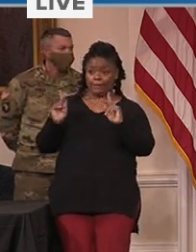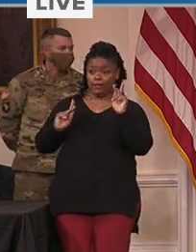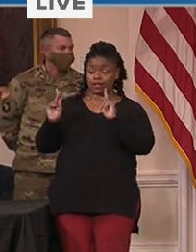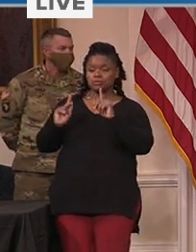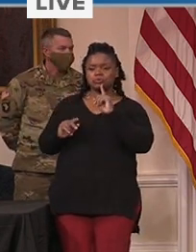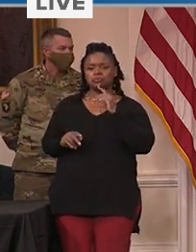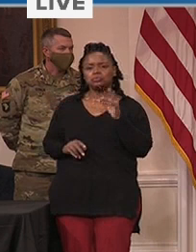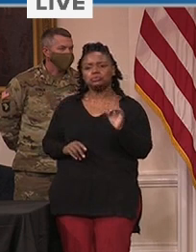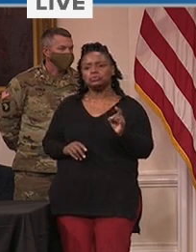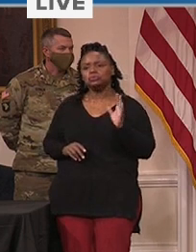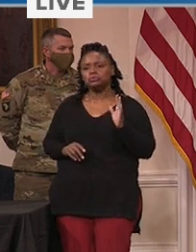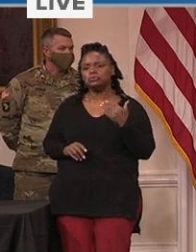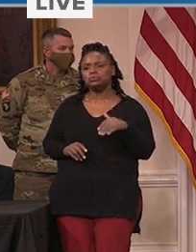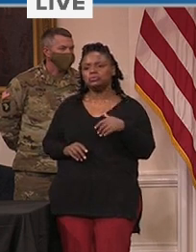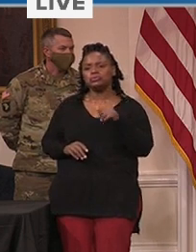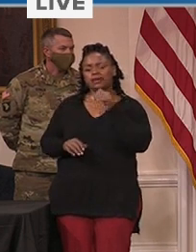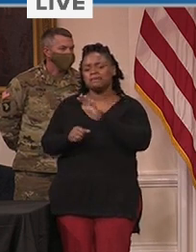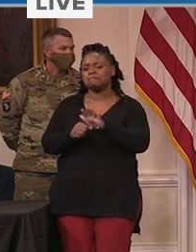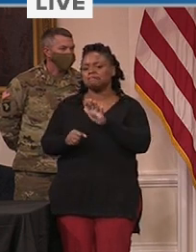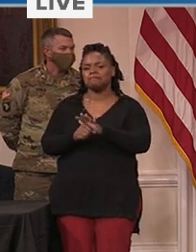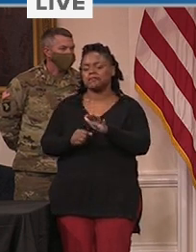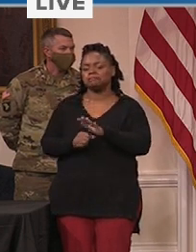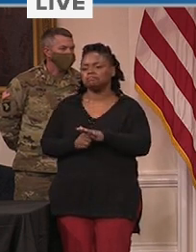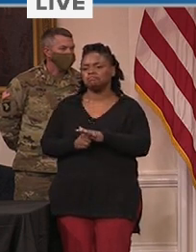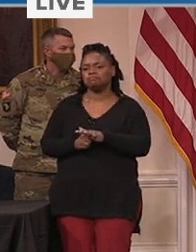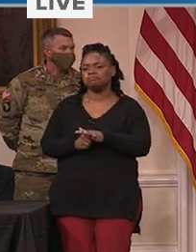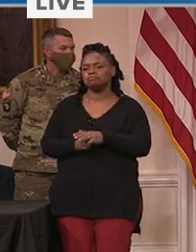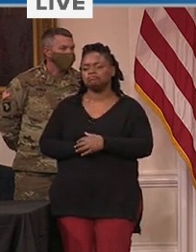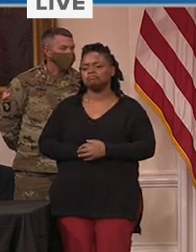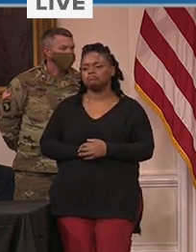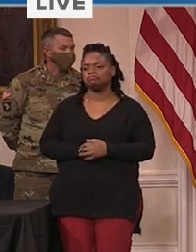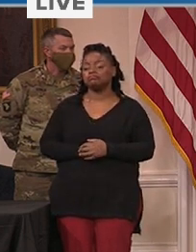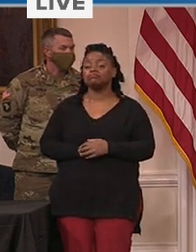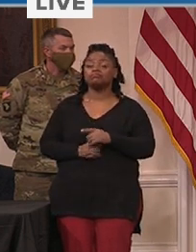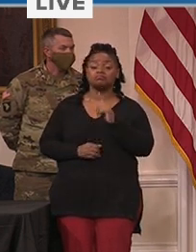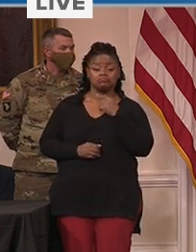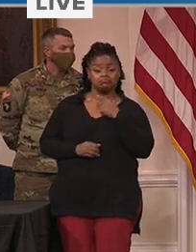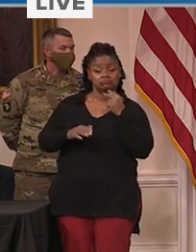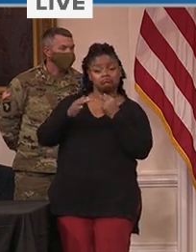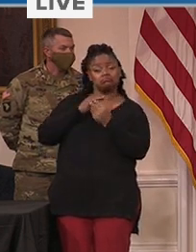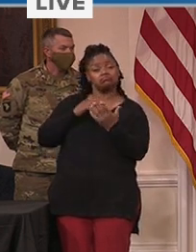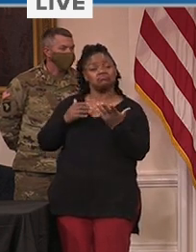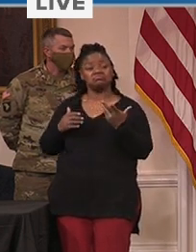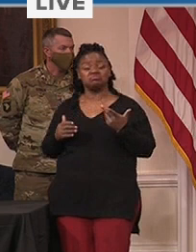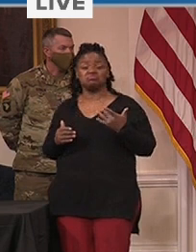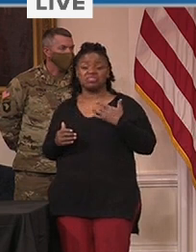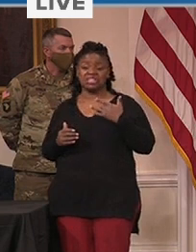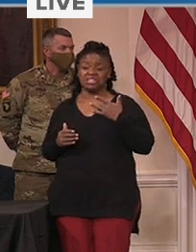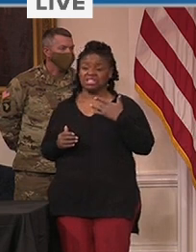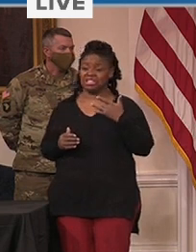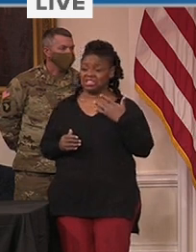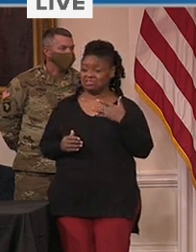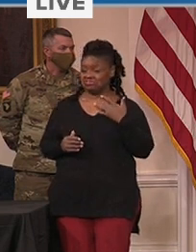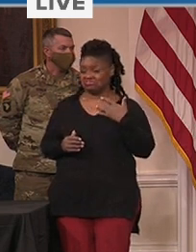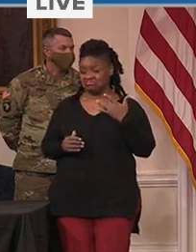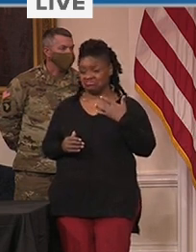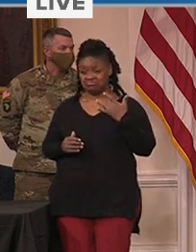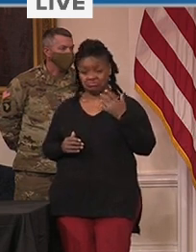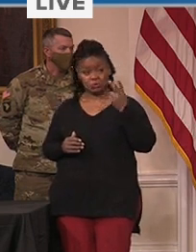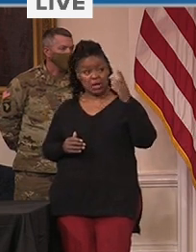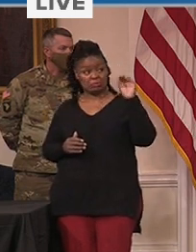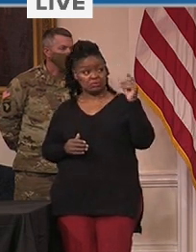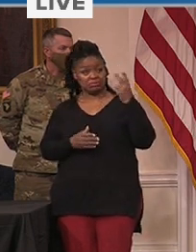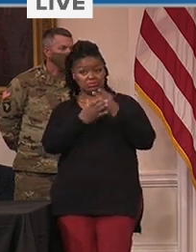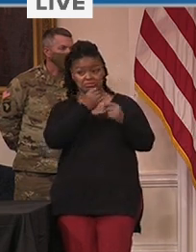the foreseeable future and until less than until there's an increase in production of new vaccines